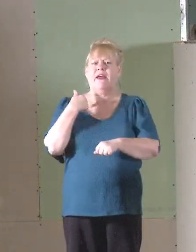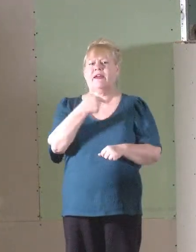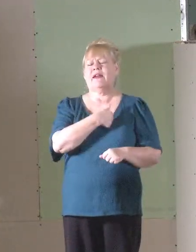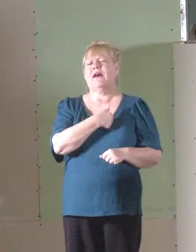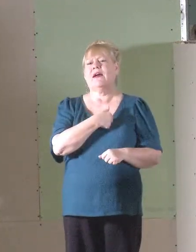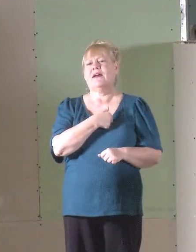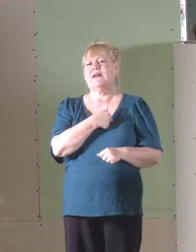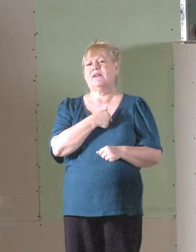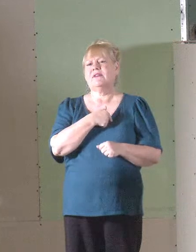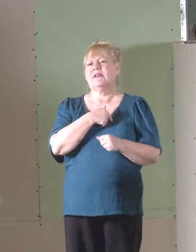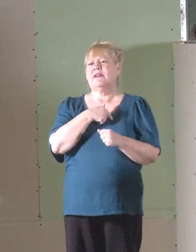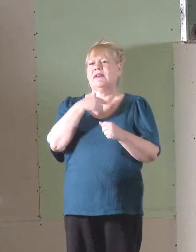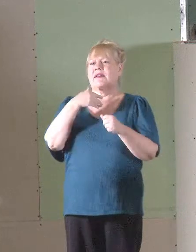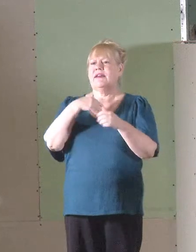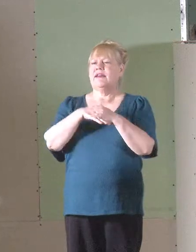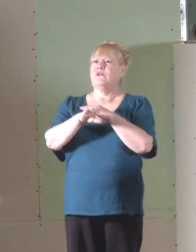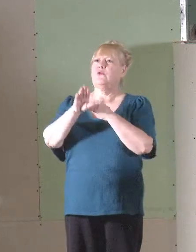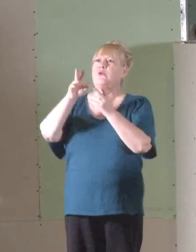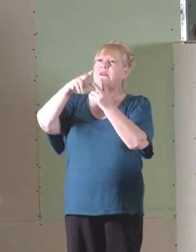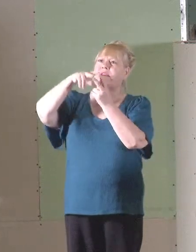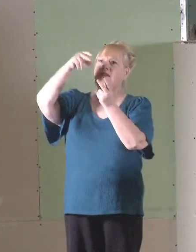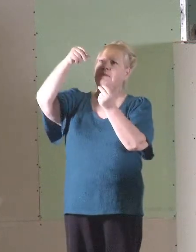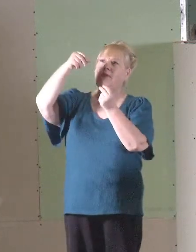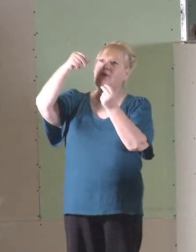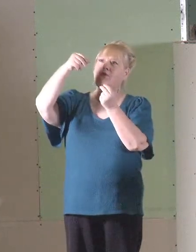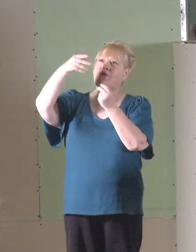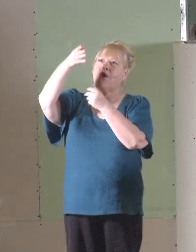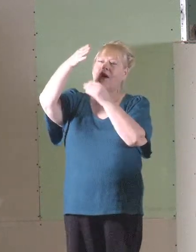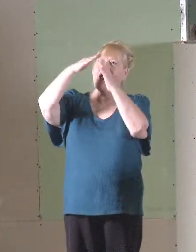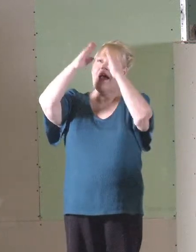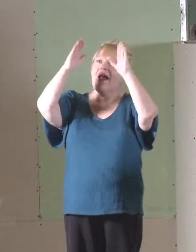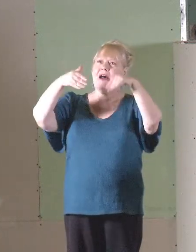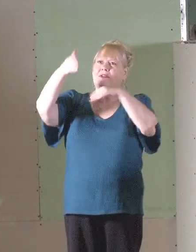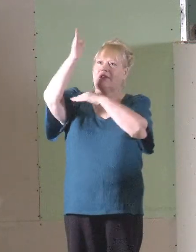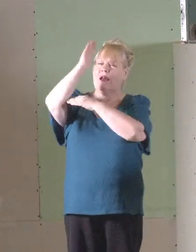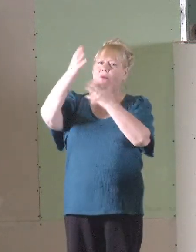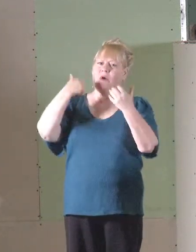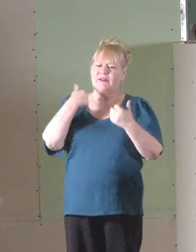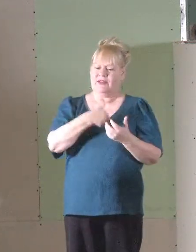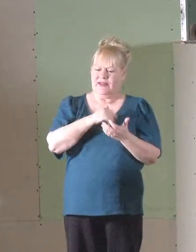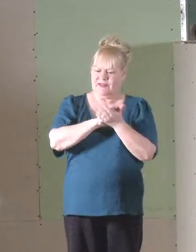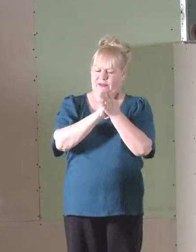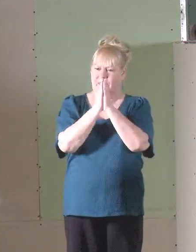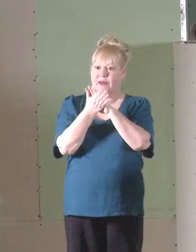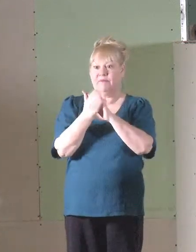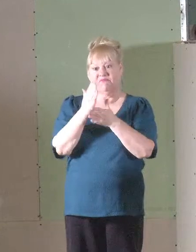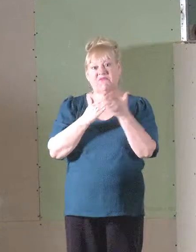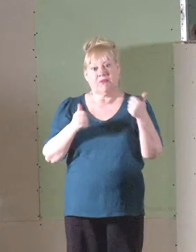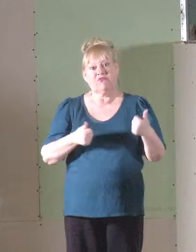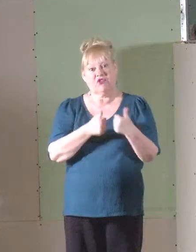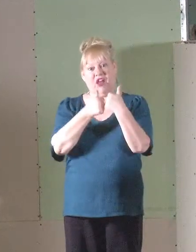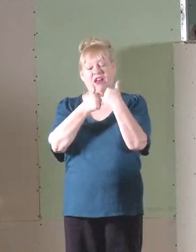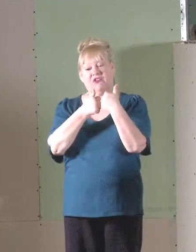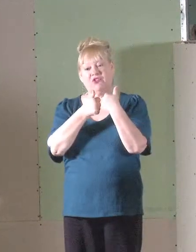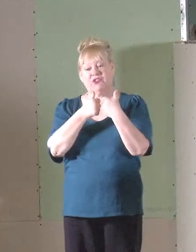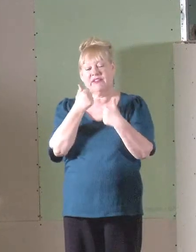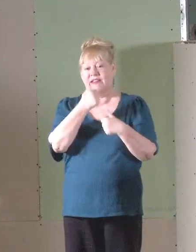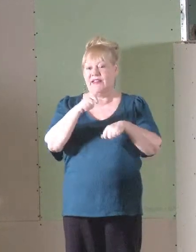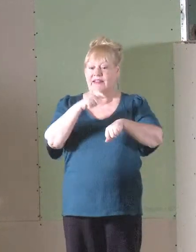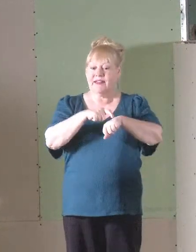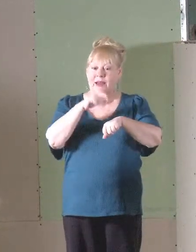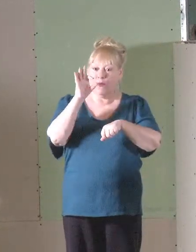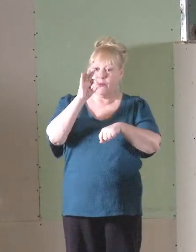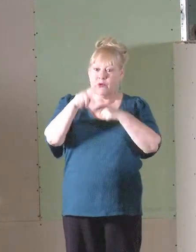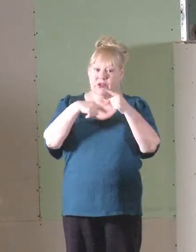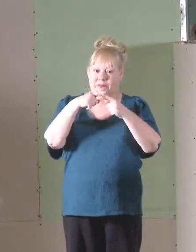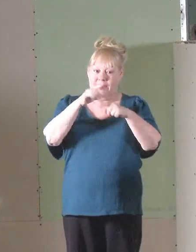the spiritual house God wants us to become. Now, there are some challenges to overcome anytime we preach